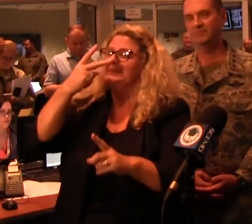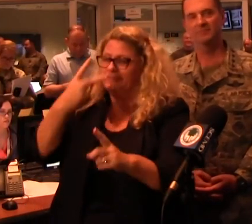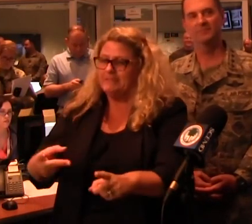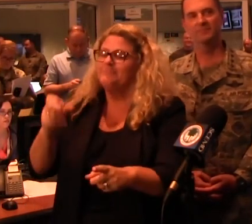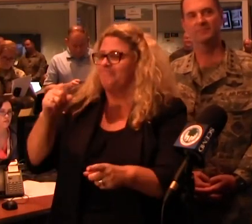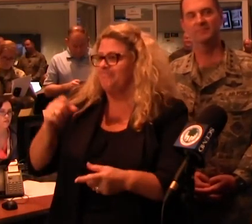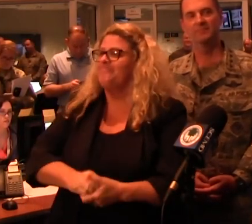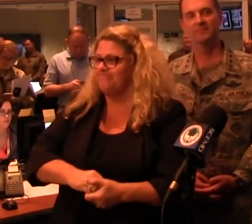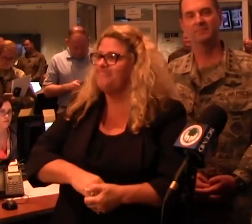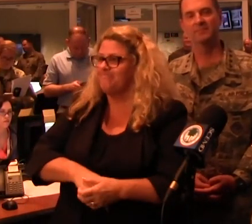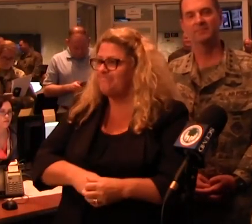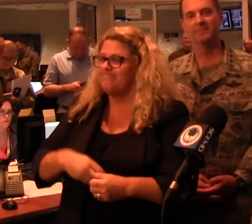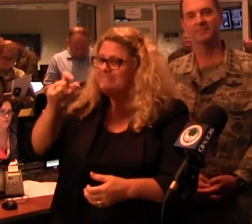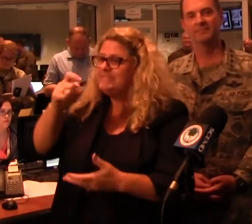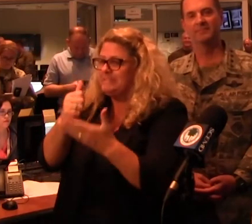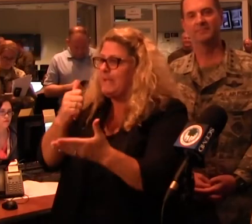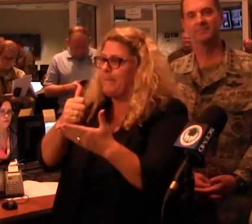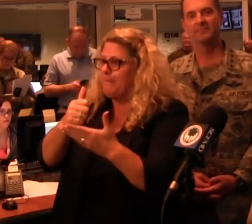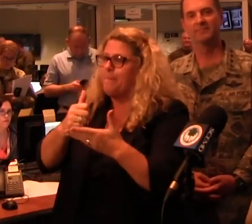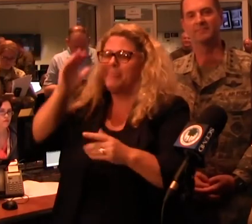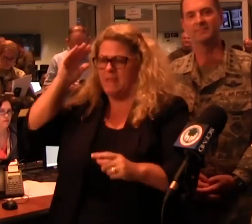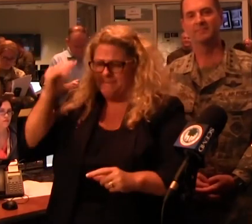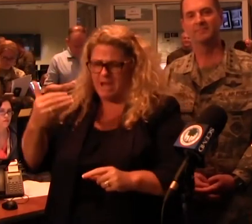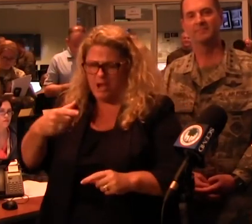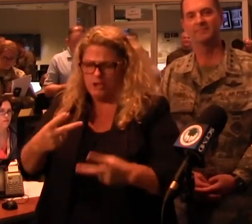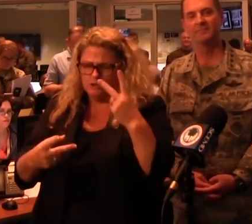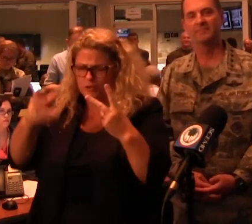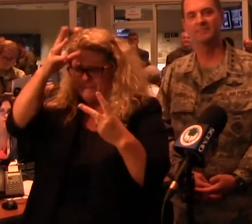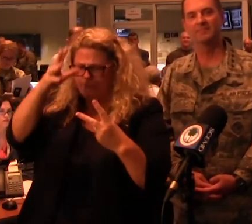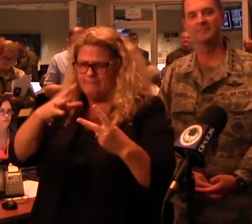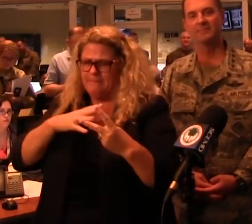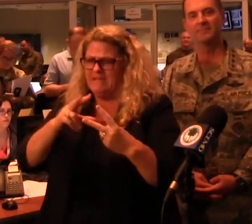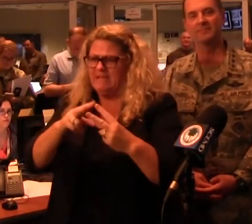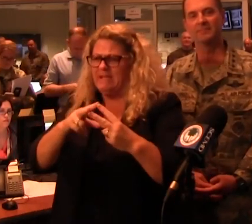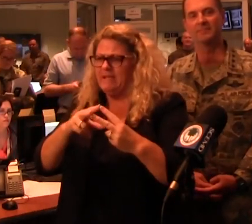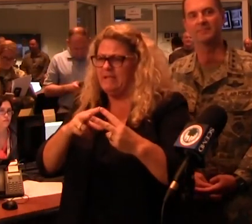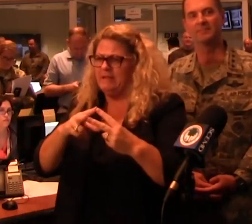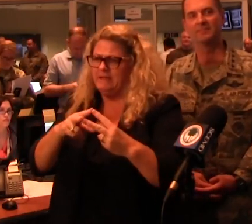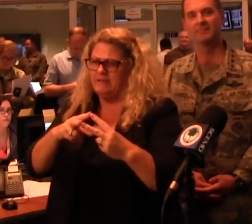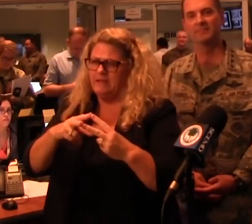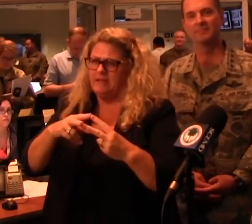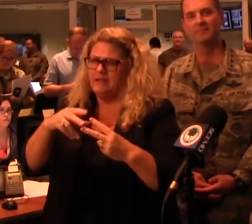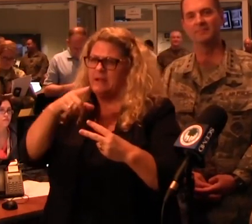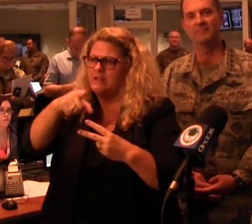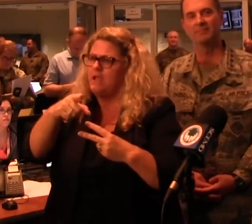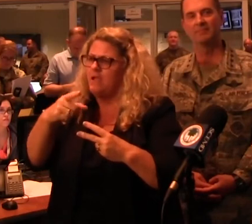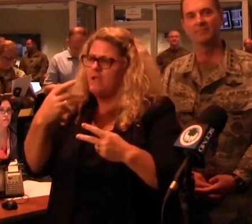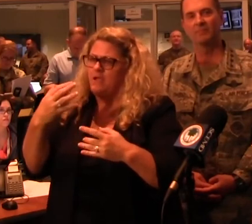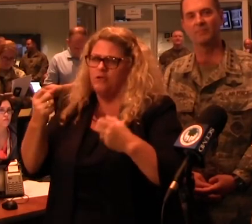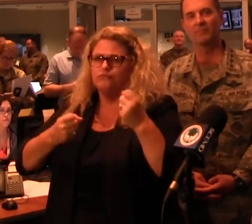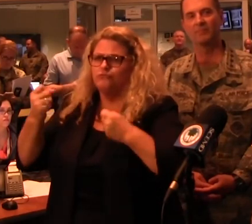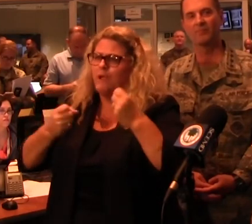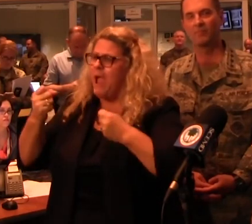ourselves that needed some help. They apparently, there were two men, apparently they'd been riding on a road that got